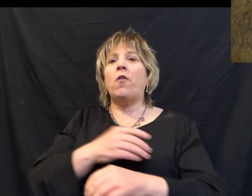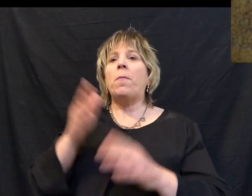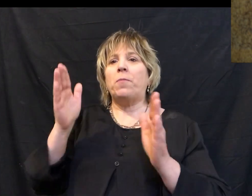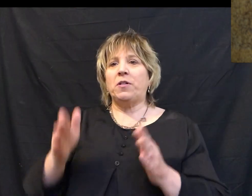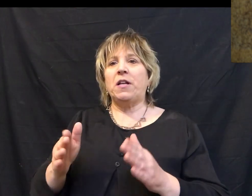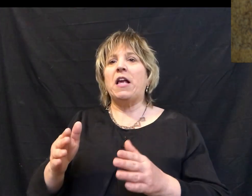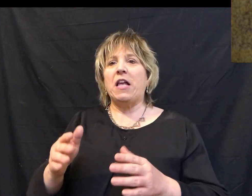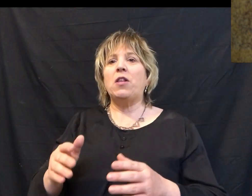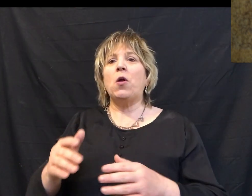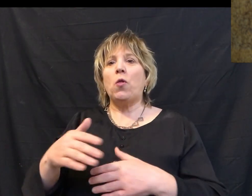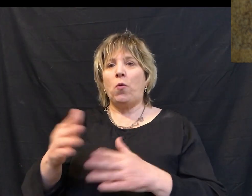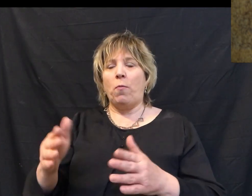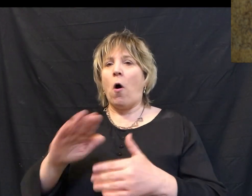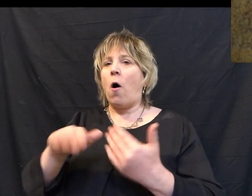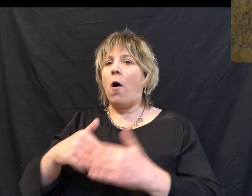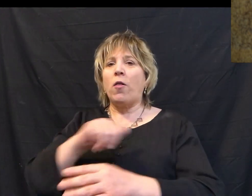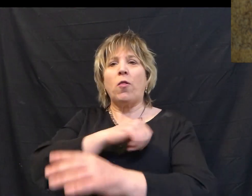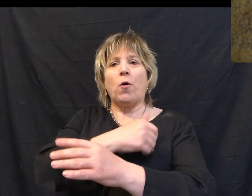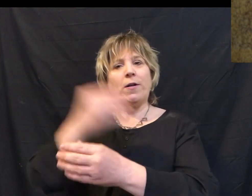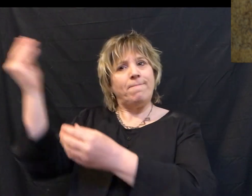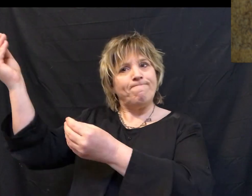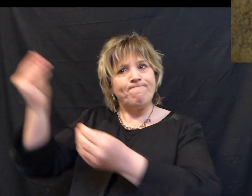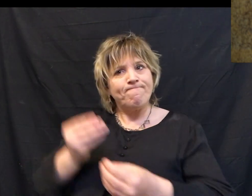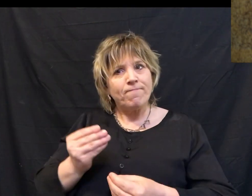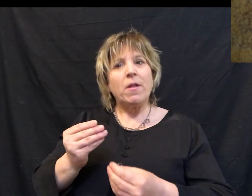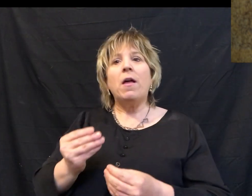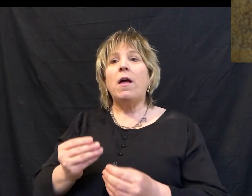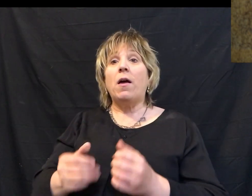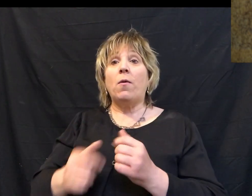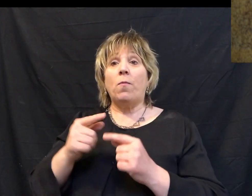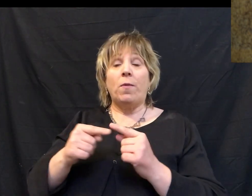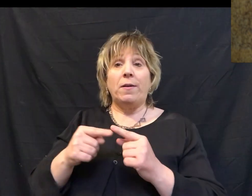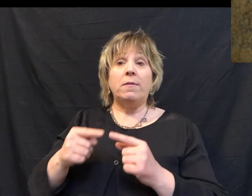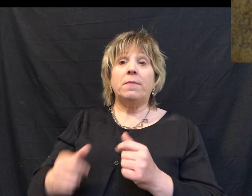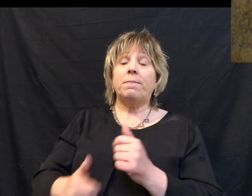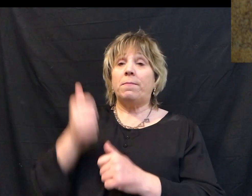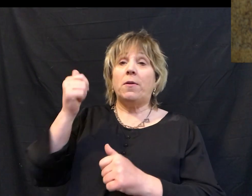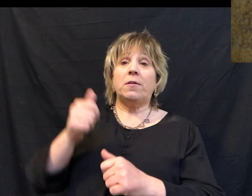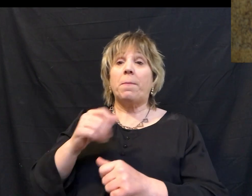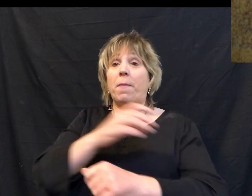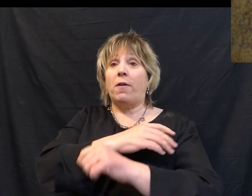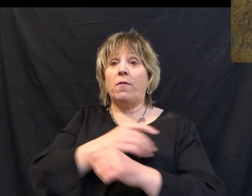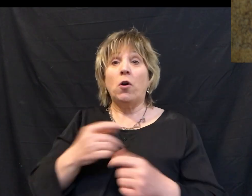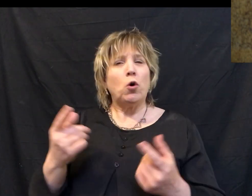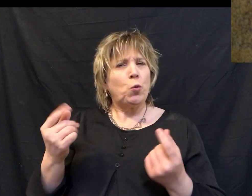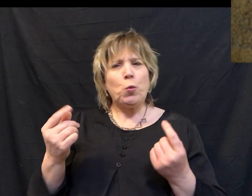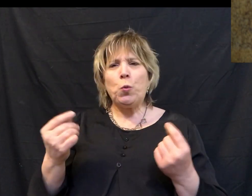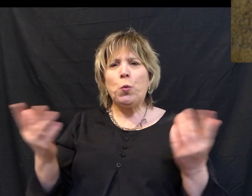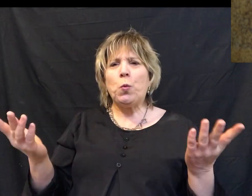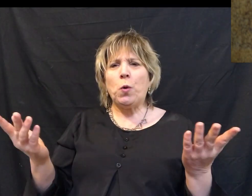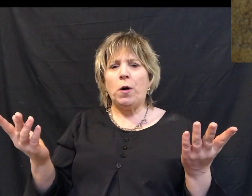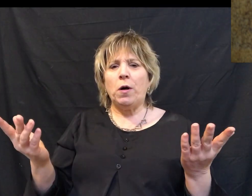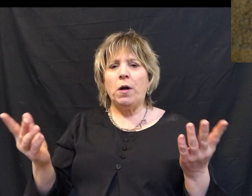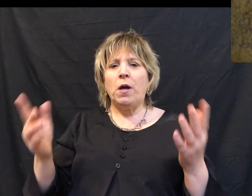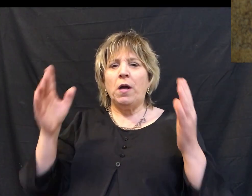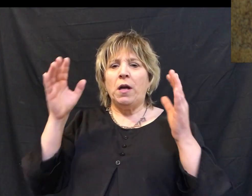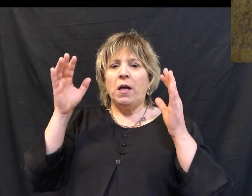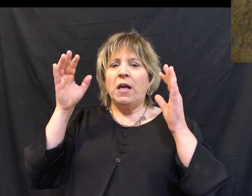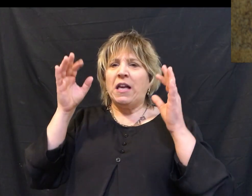room. He knew that all authority had been given to him. And when he was the most powerful person in the room, what did he do? He